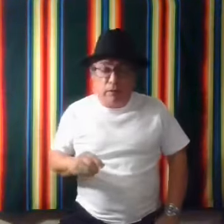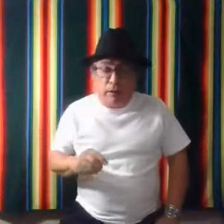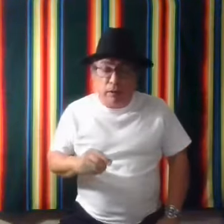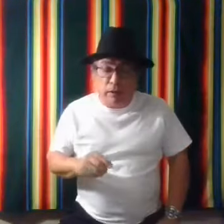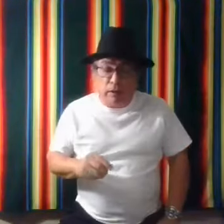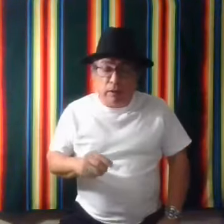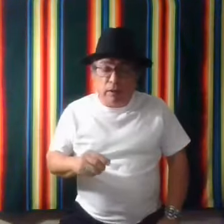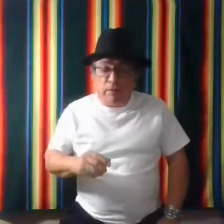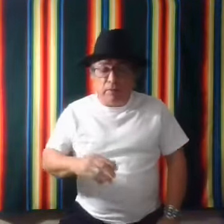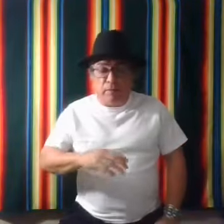Um,